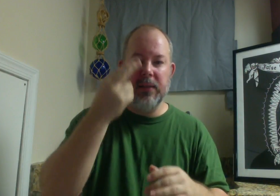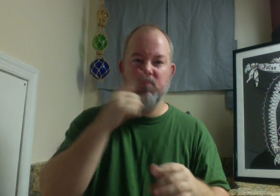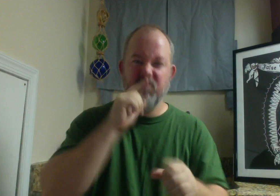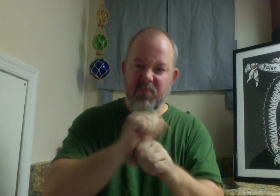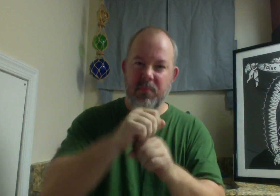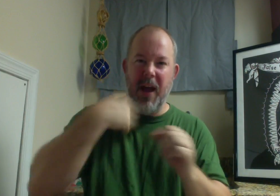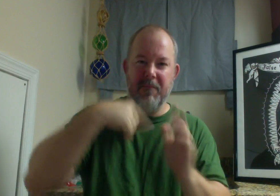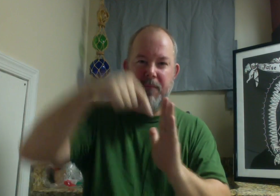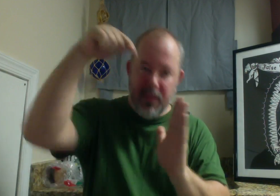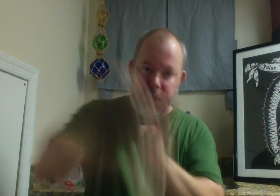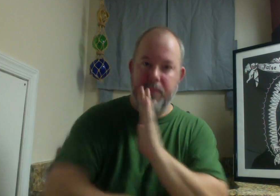off. I care but it's hard to